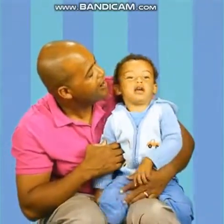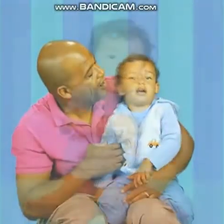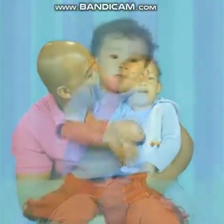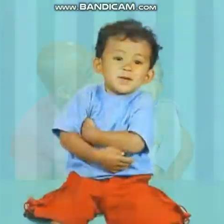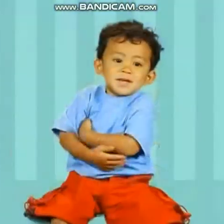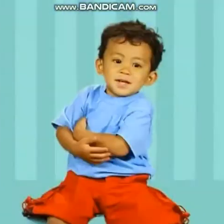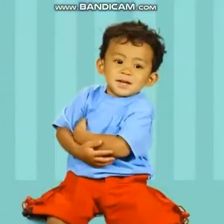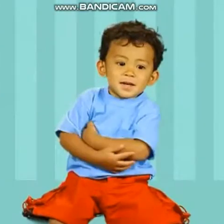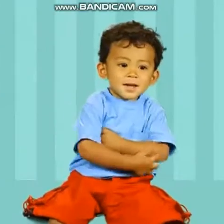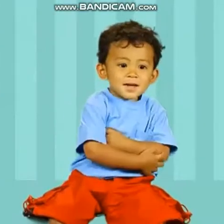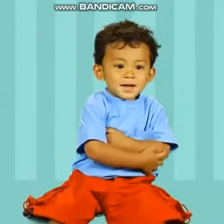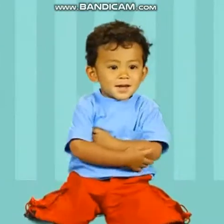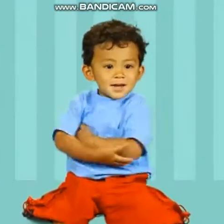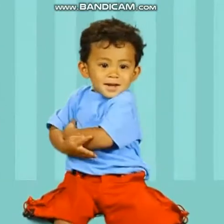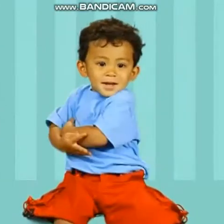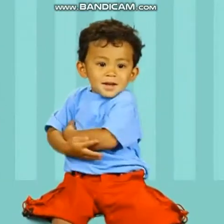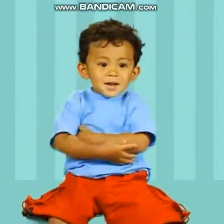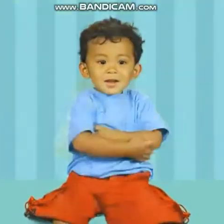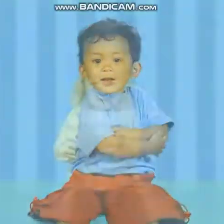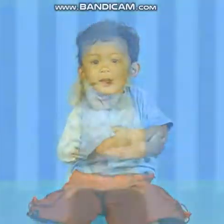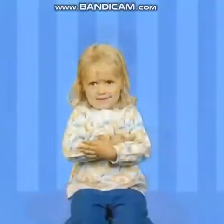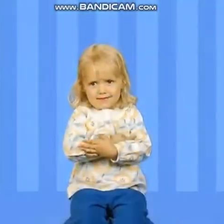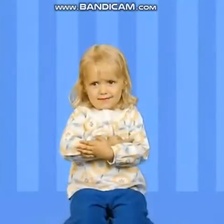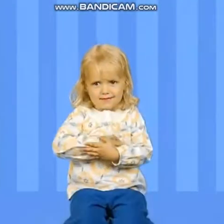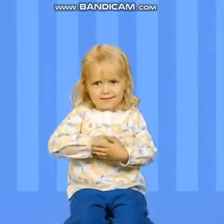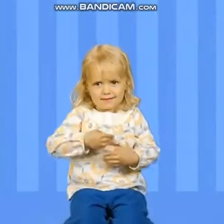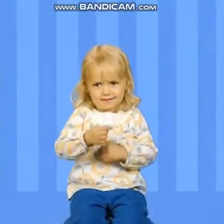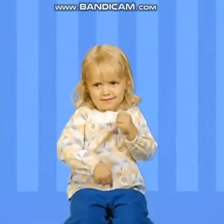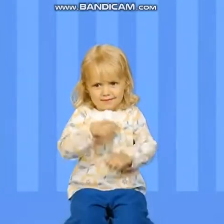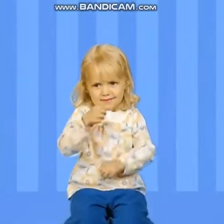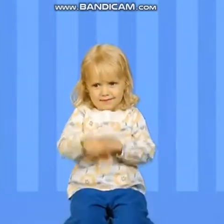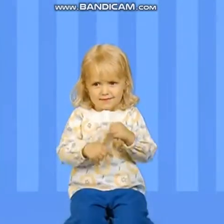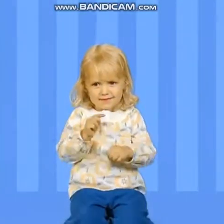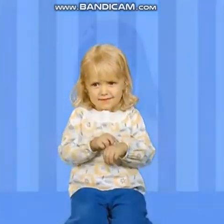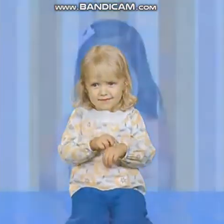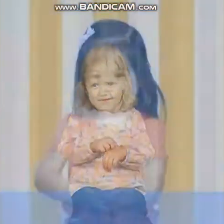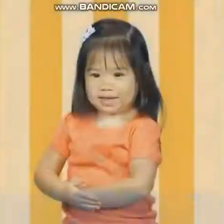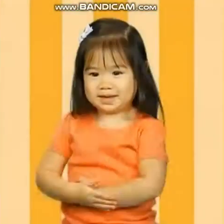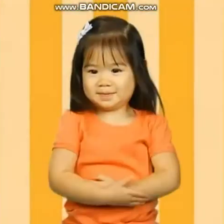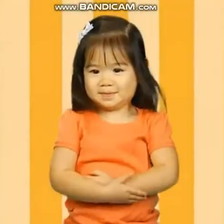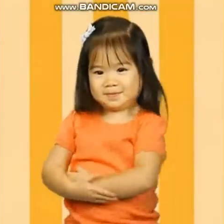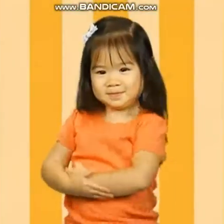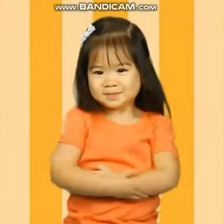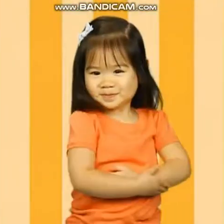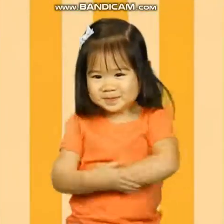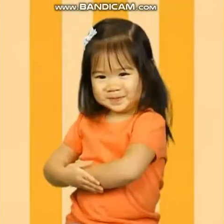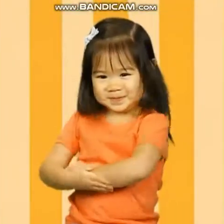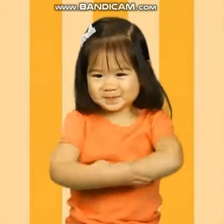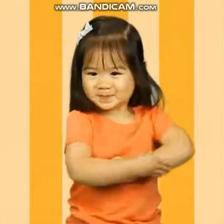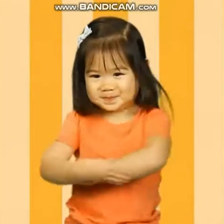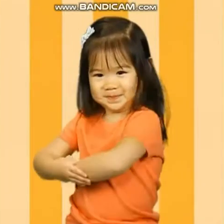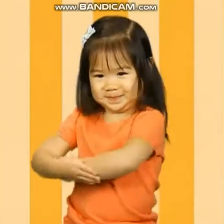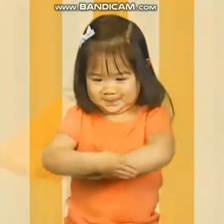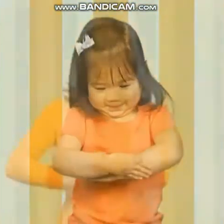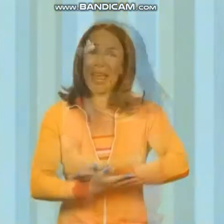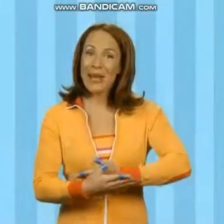Baby, baby, baby signing time Baby, baby, baby